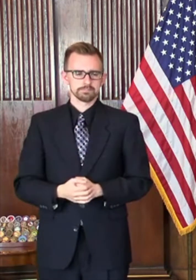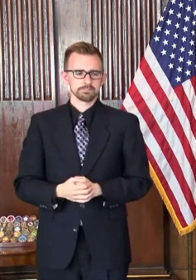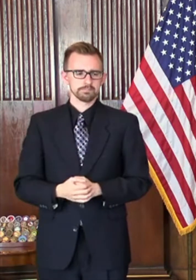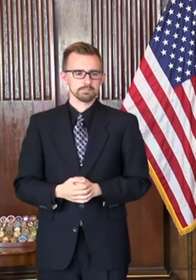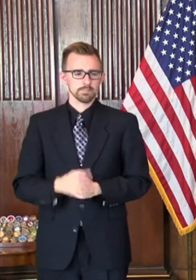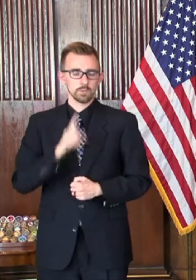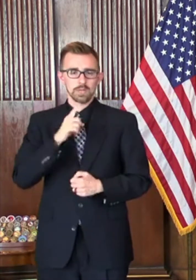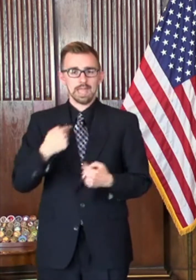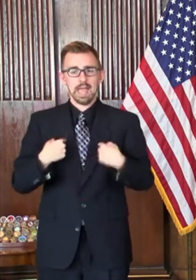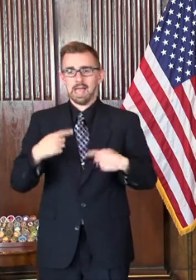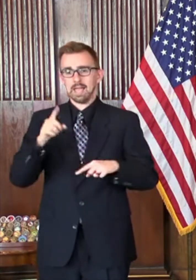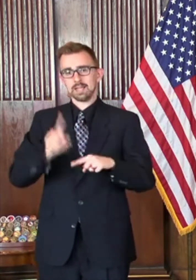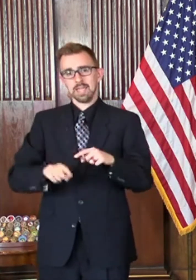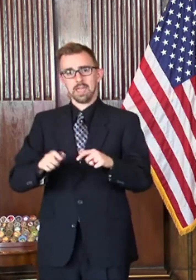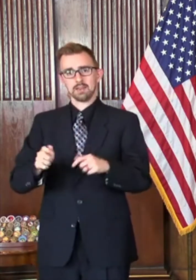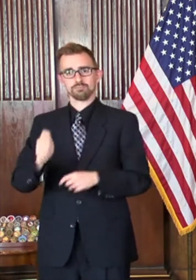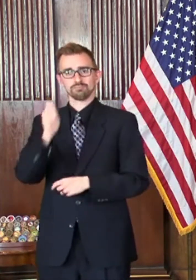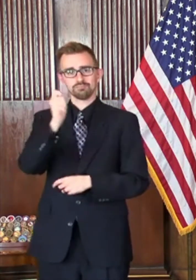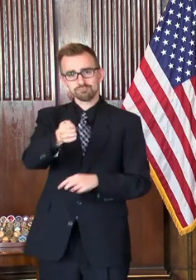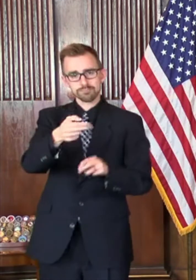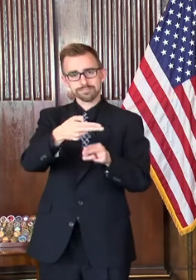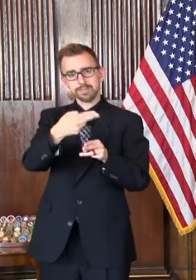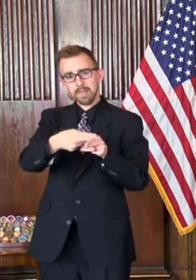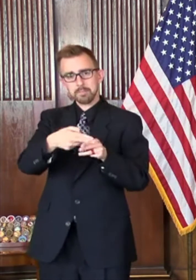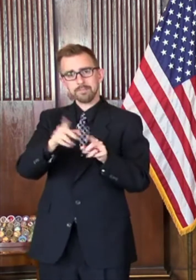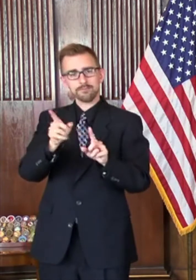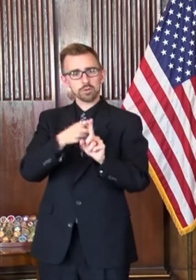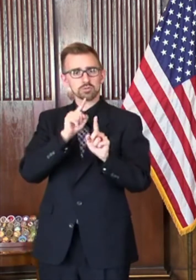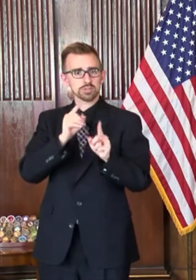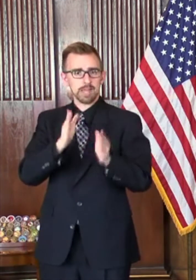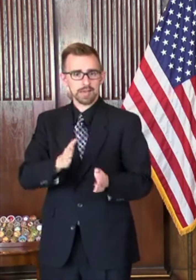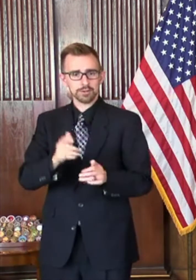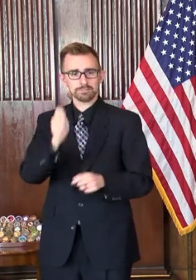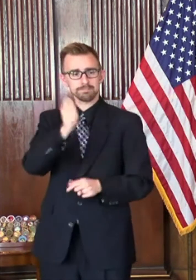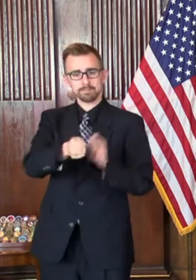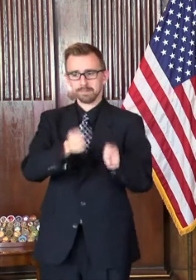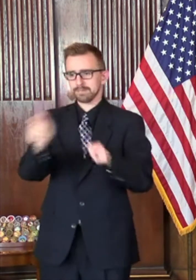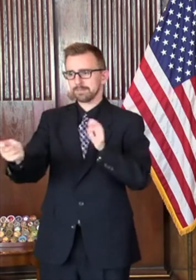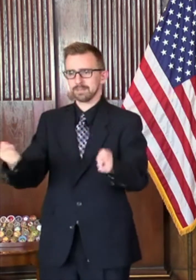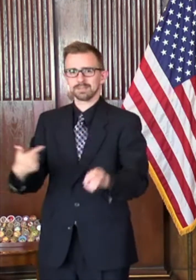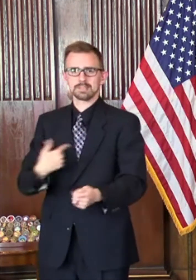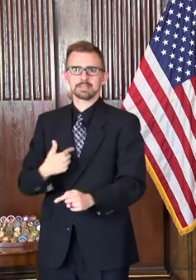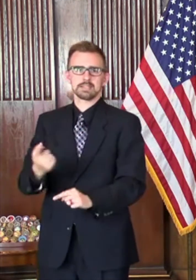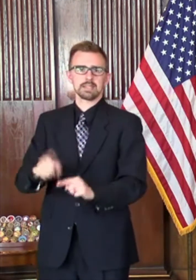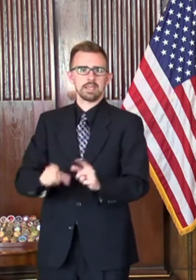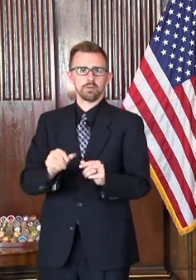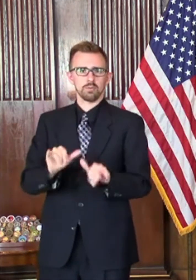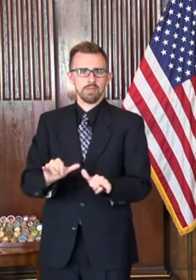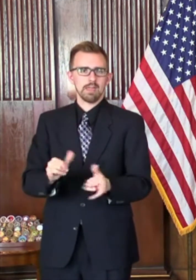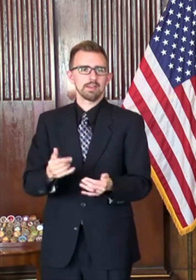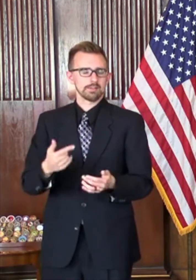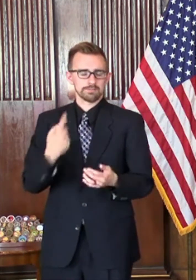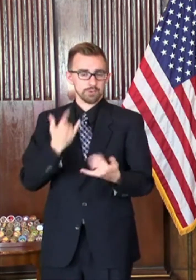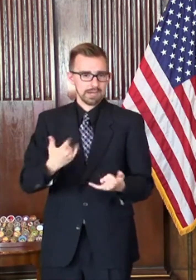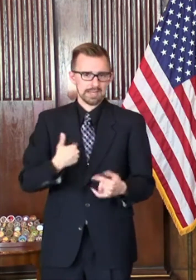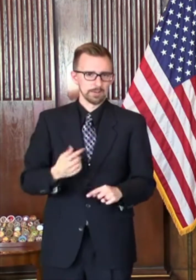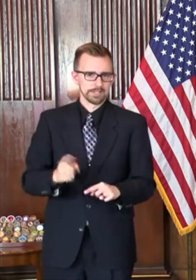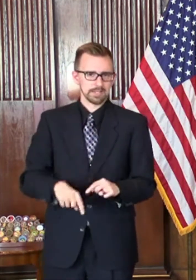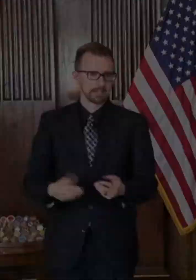day, I just cannot make everybody first responder to that, and I just am not going to be able to do that at this time.